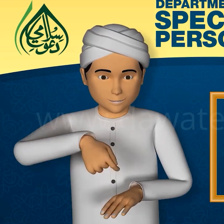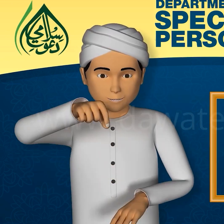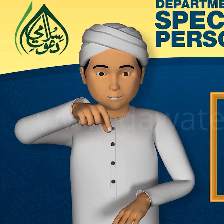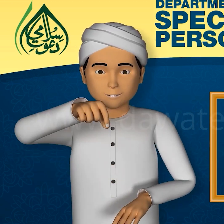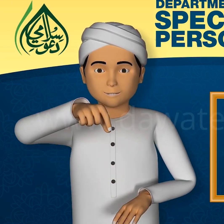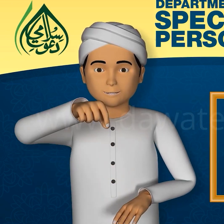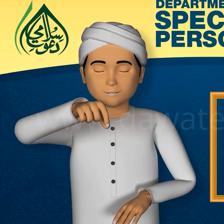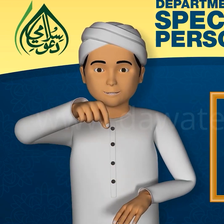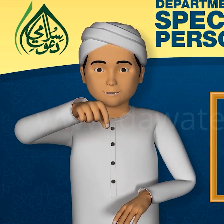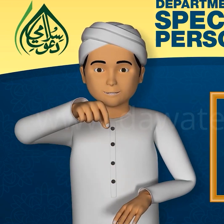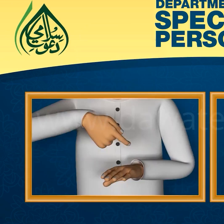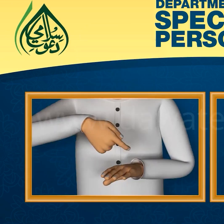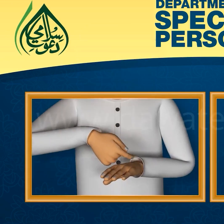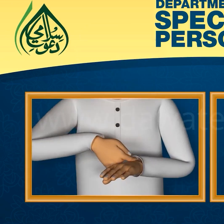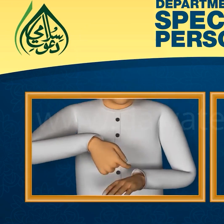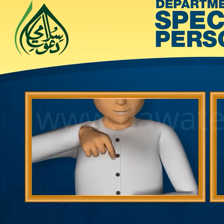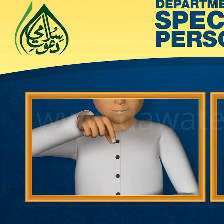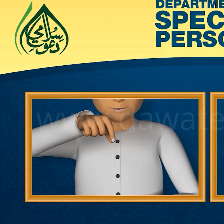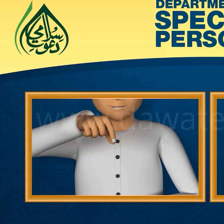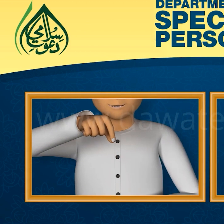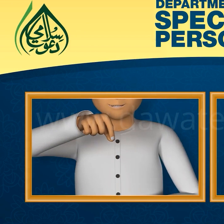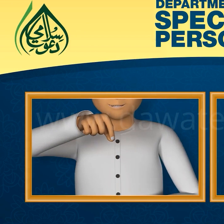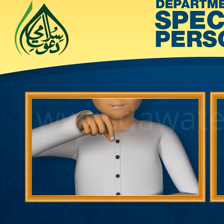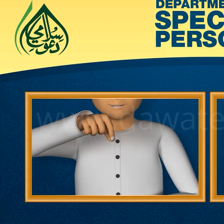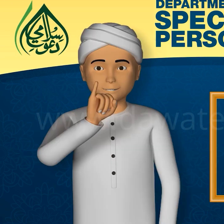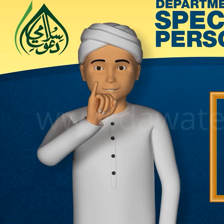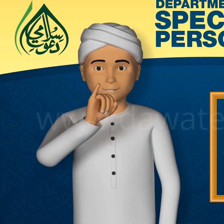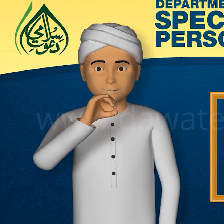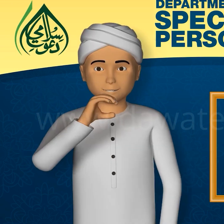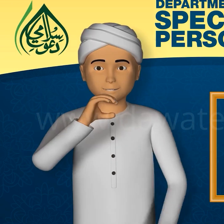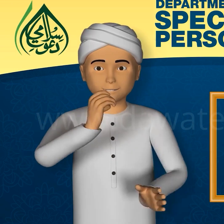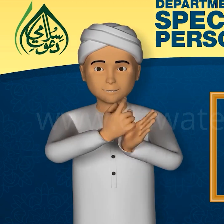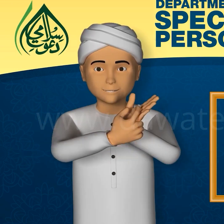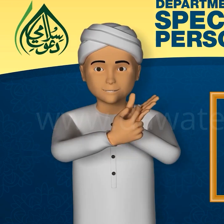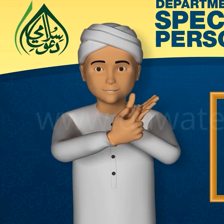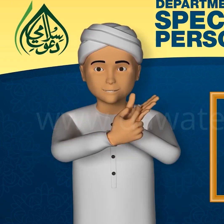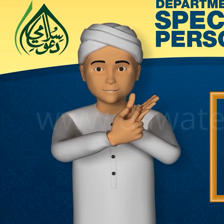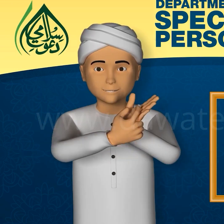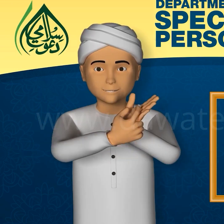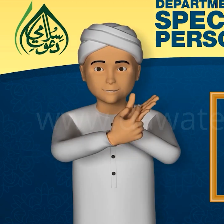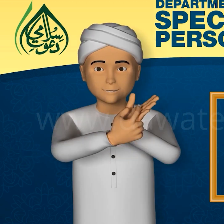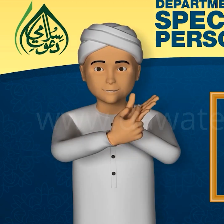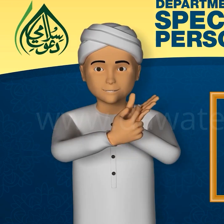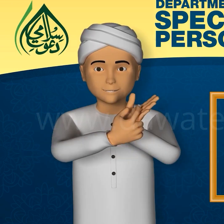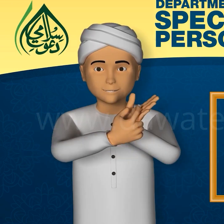Glucose ki Bottle Glucose ki Bottle Intihai Nighe Dast ICU